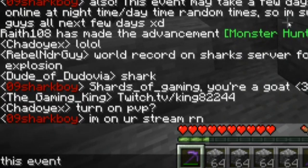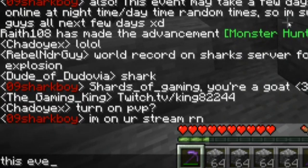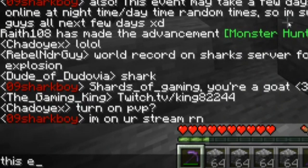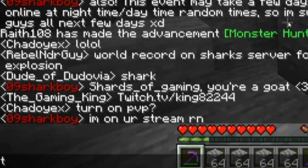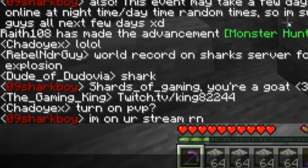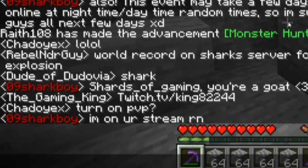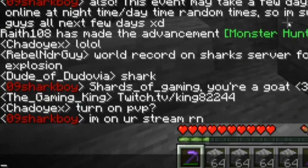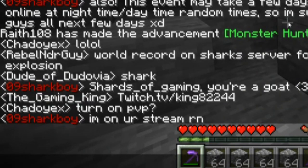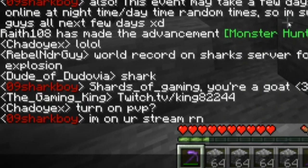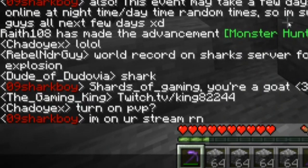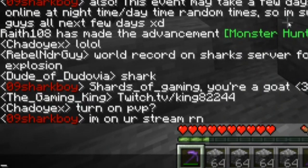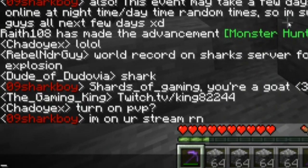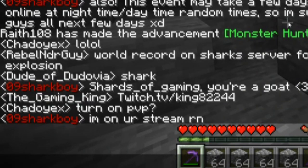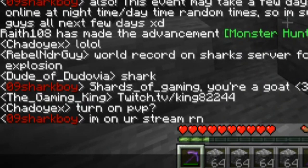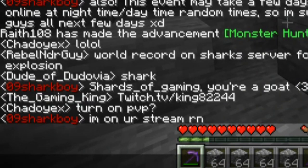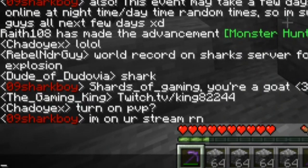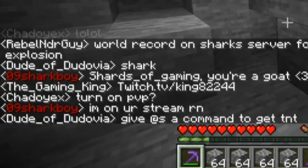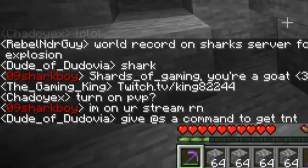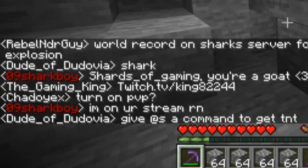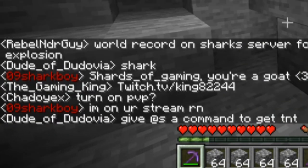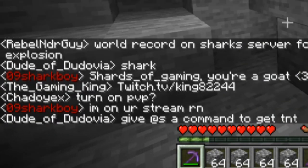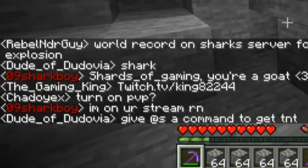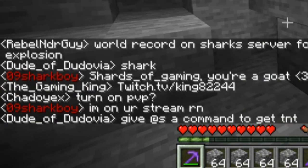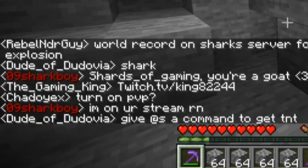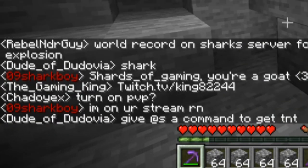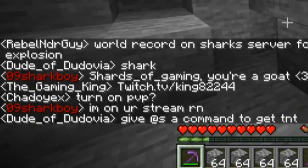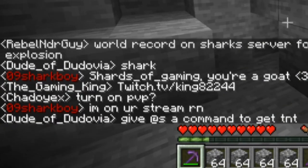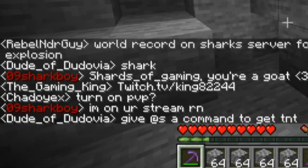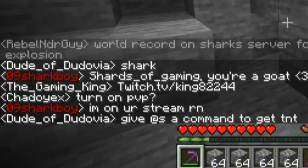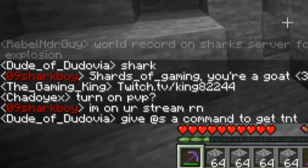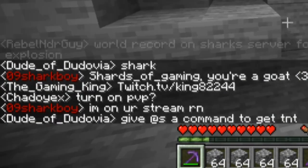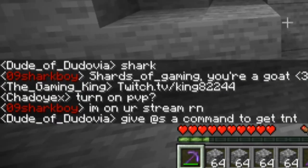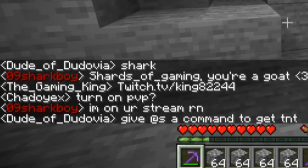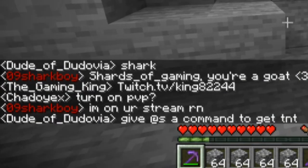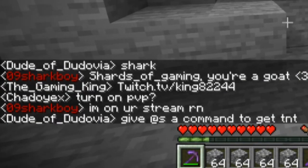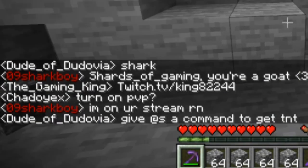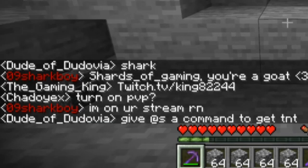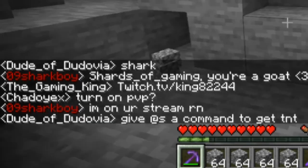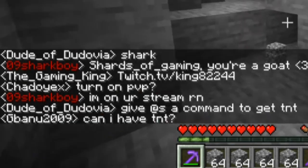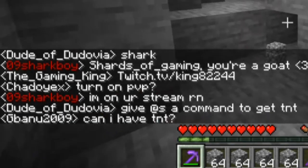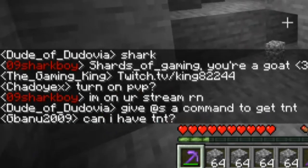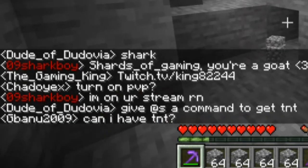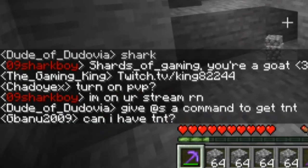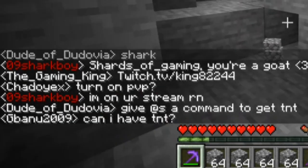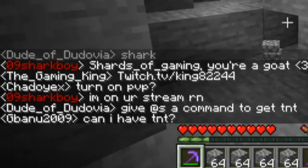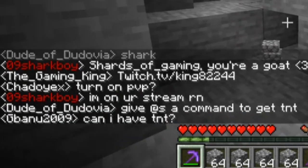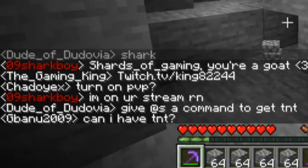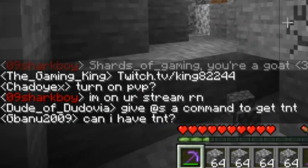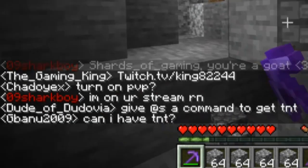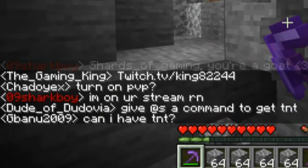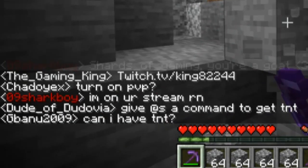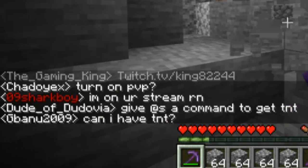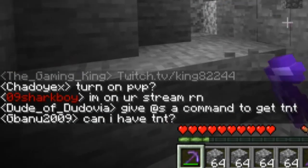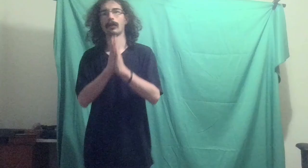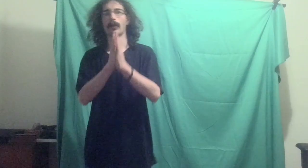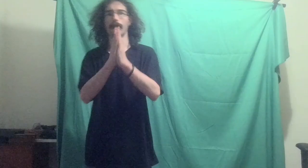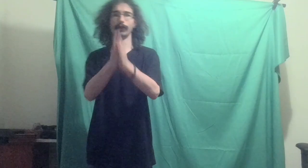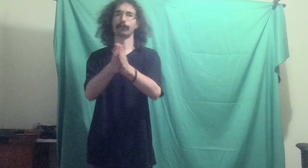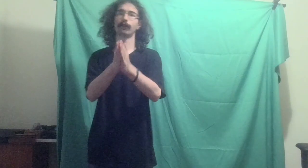Yo, are you watching my stream? Thank you, Shark. Oh, is. This is how